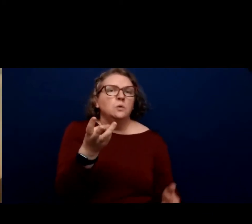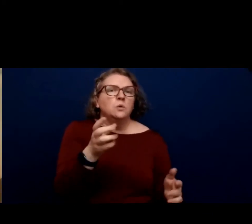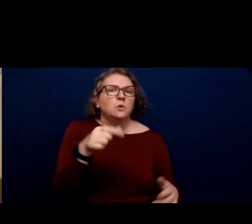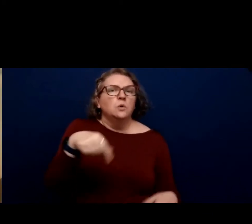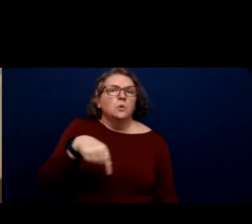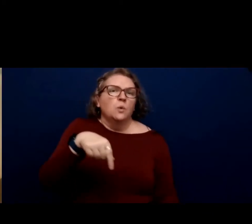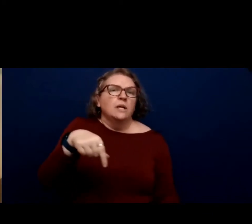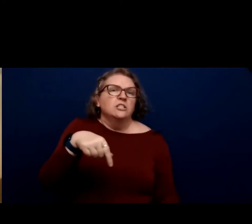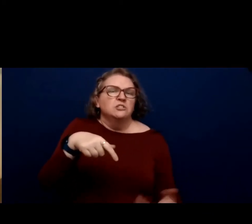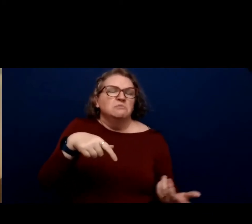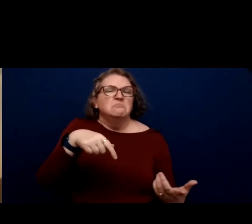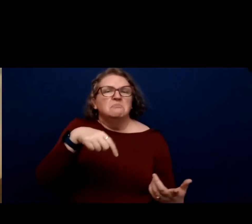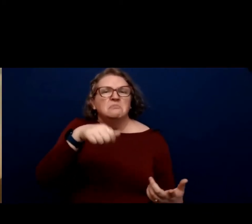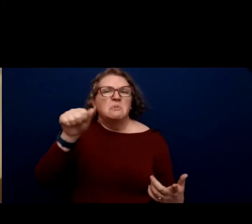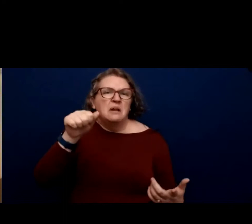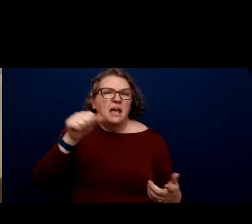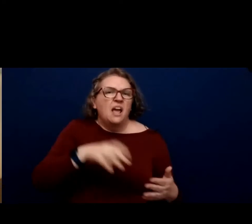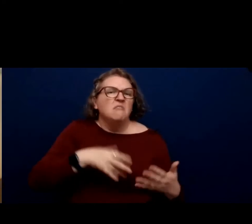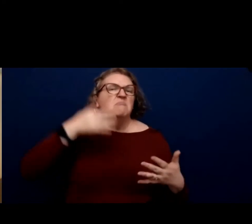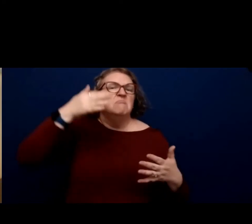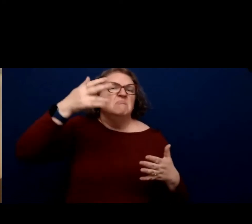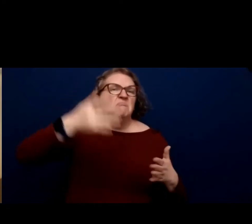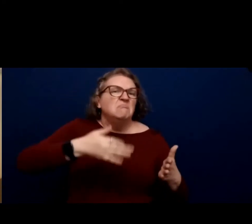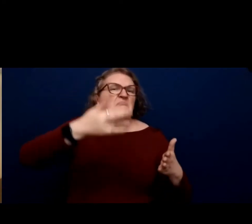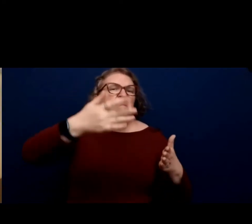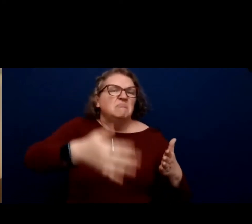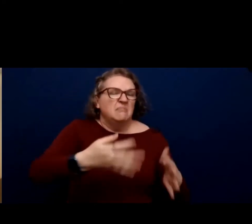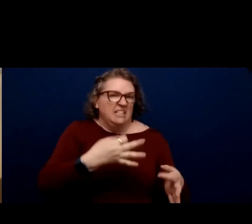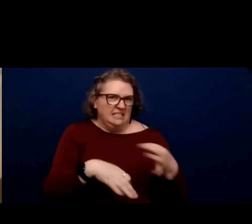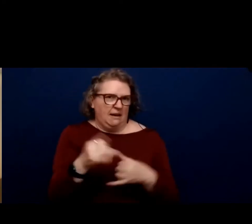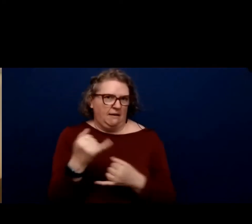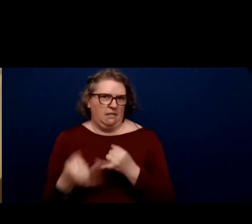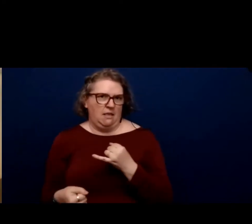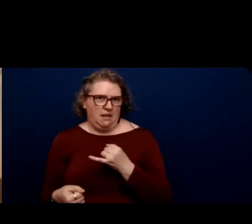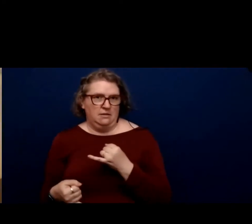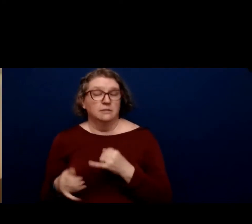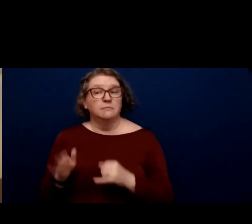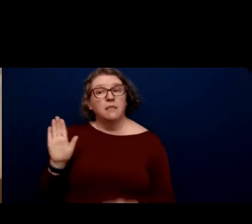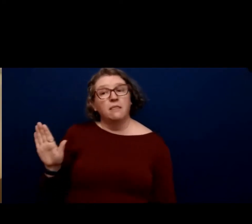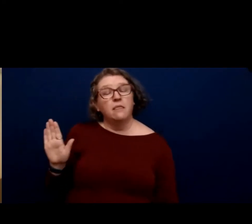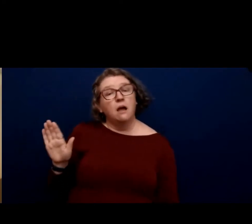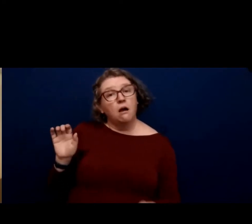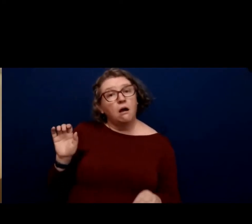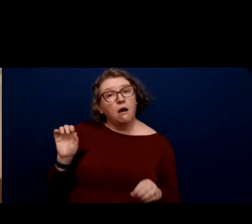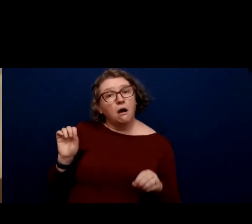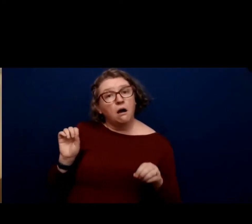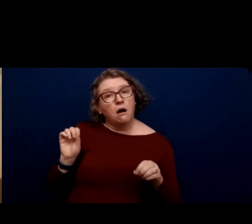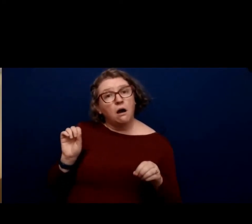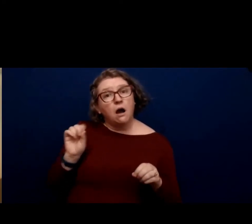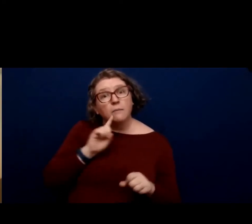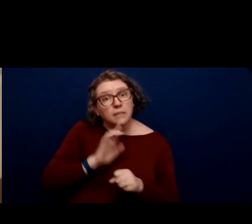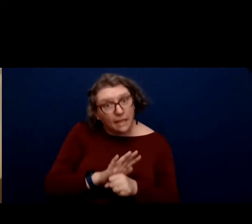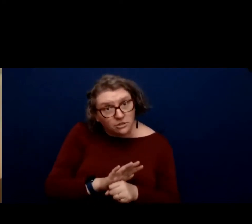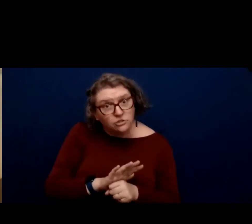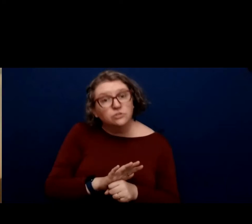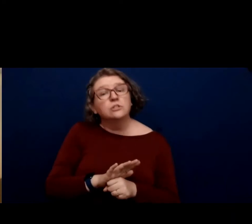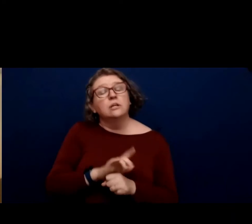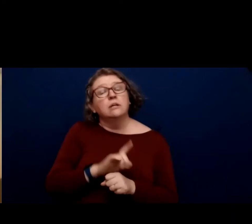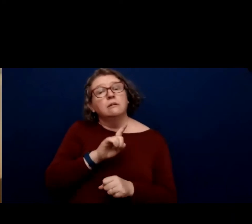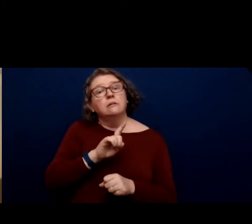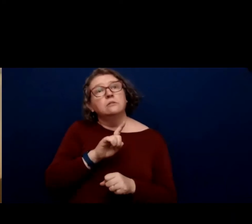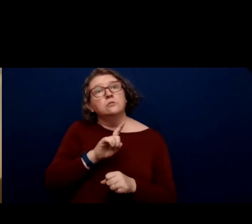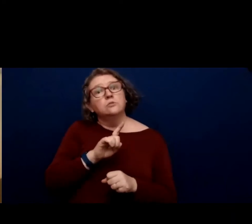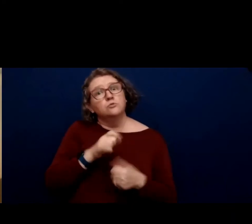And the chair has at least an affirmative, if not obligation, both obligation and commitment